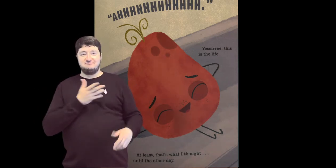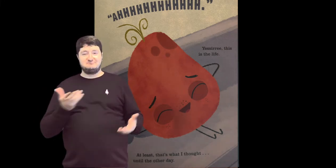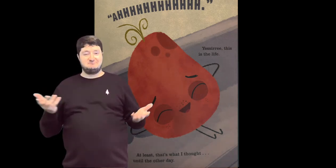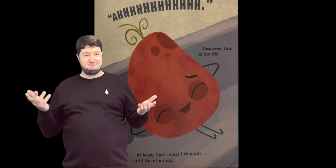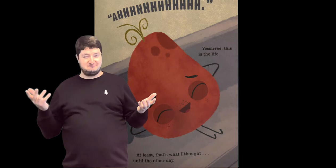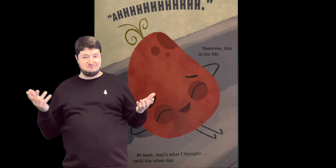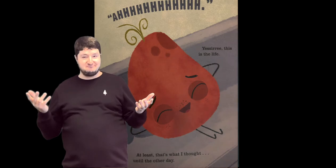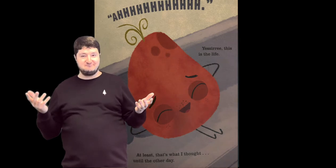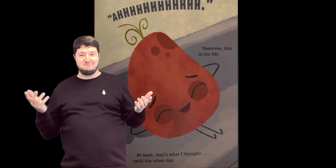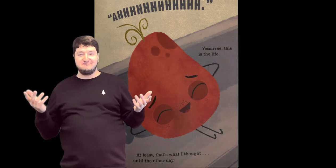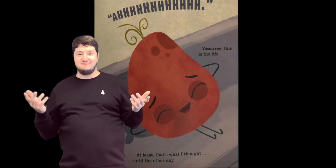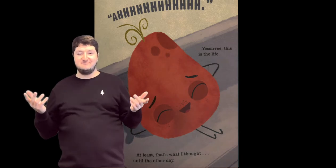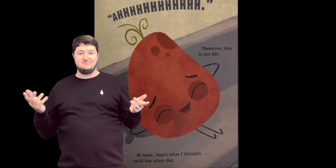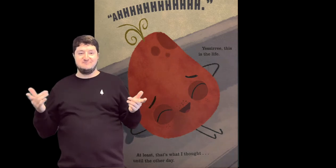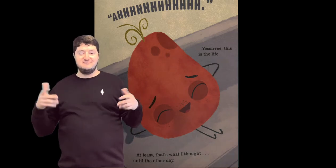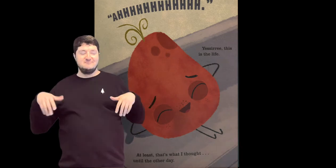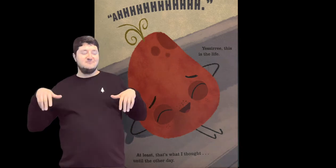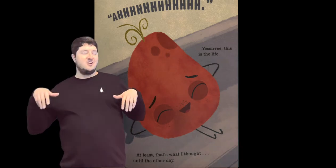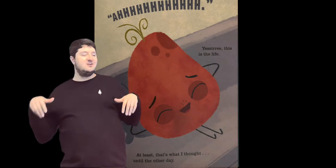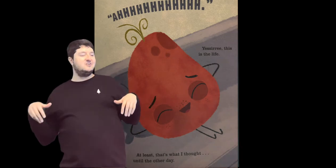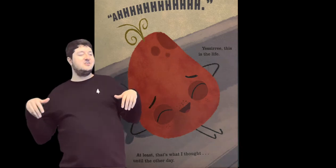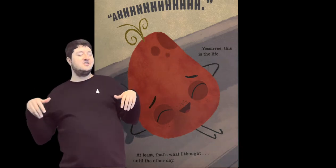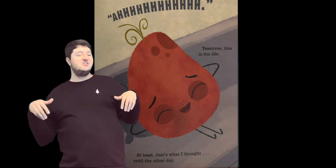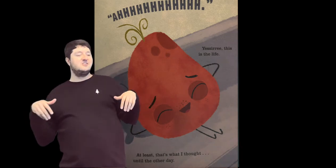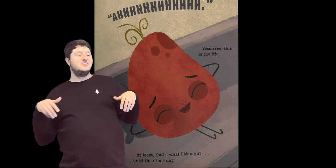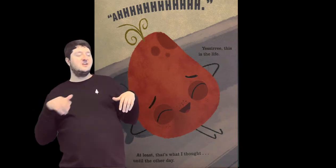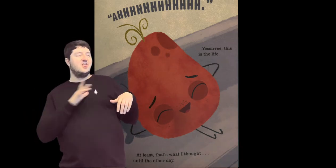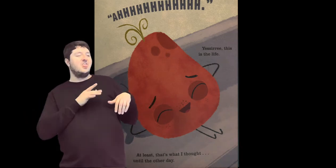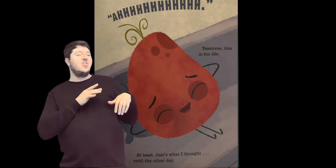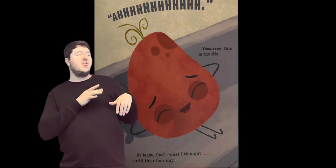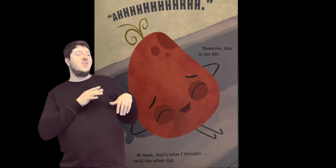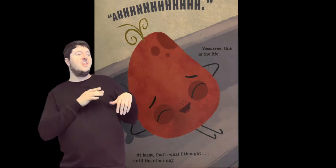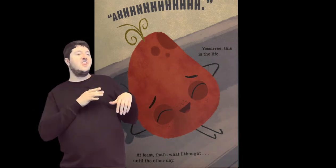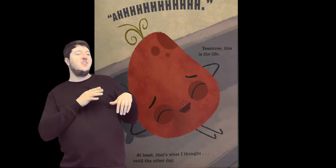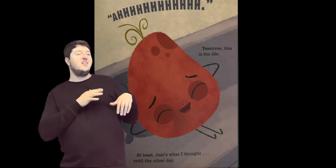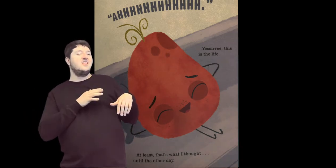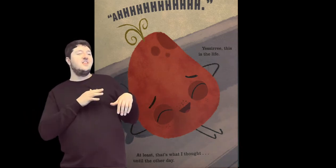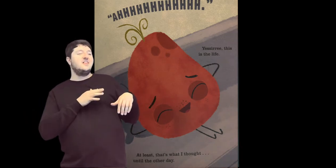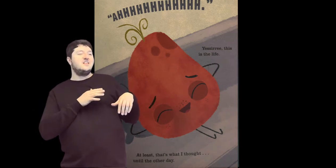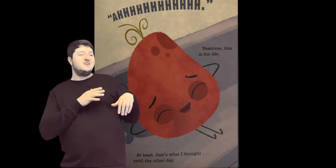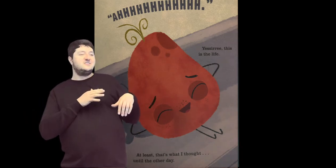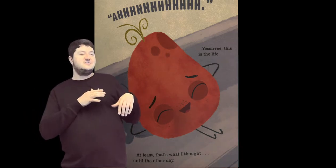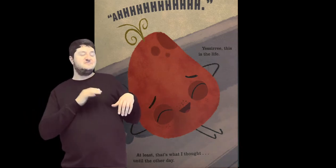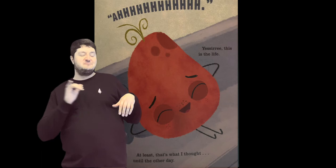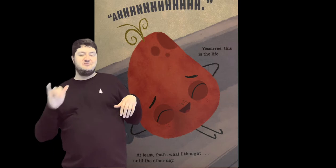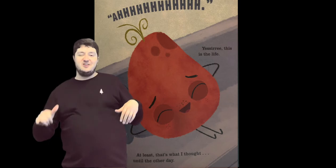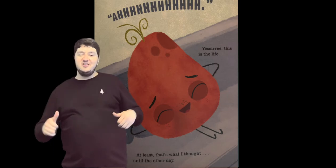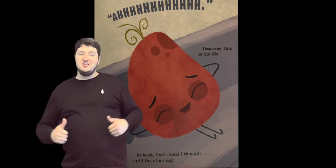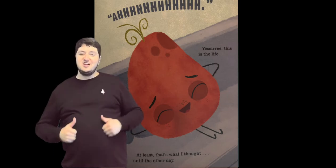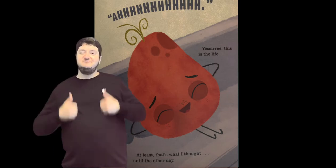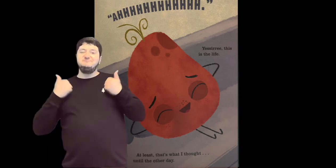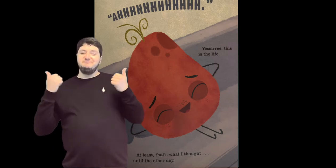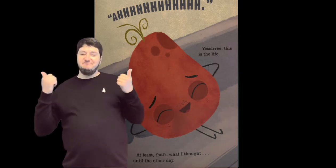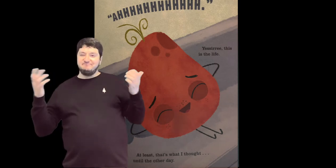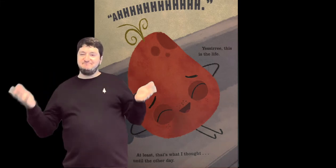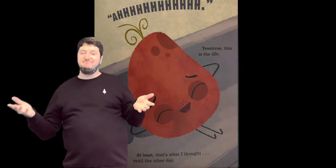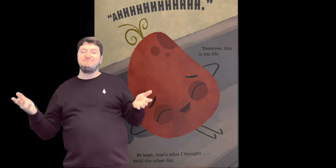a few taps And a couple clicks Not bad, eh? Ah Yes, sir-ee